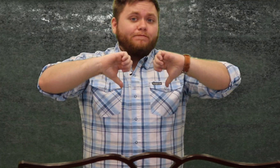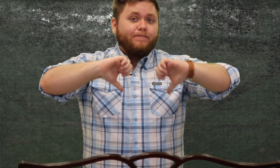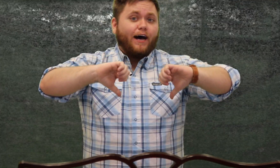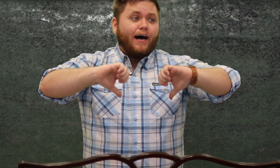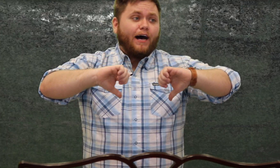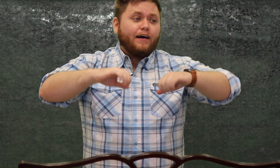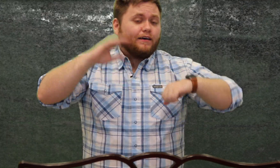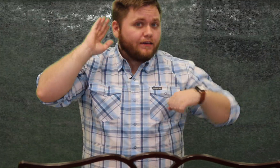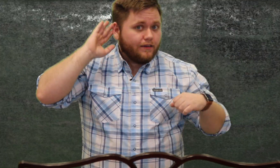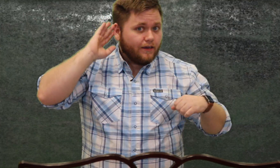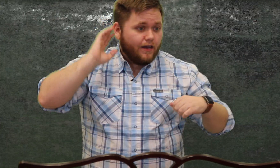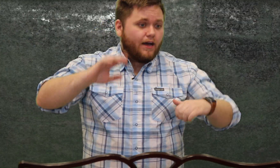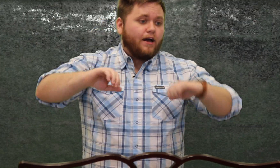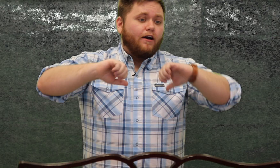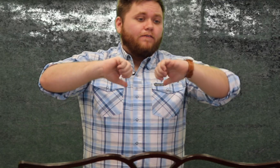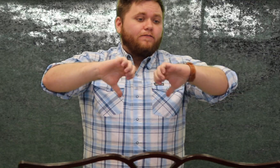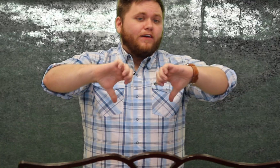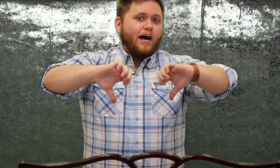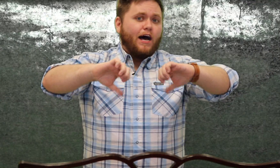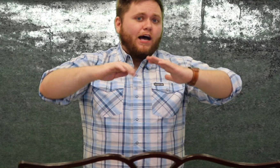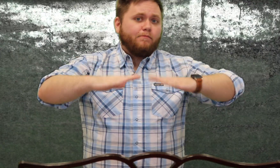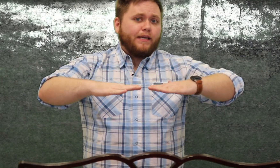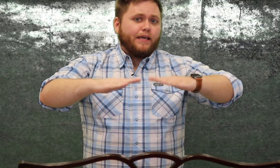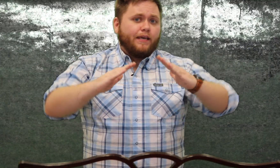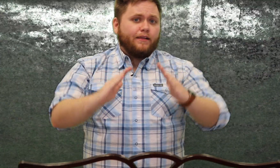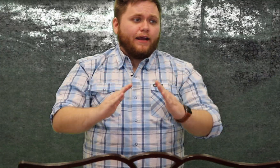fa fa mi re